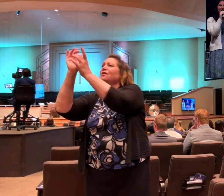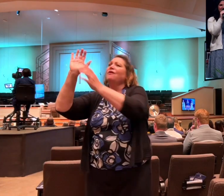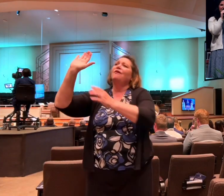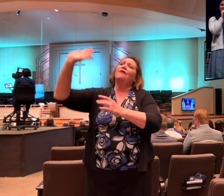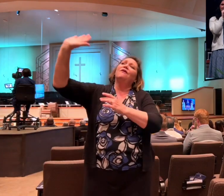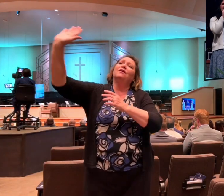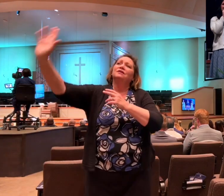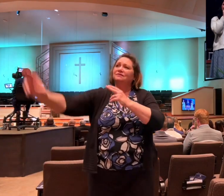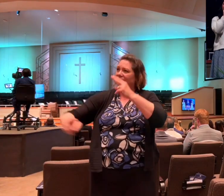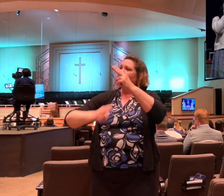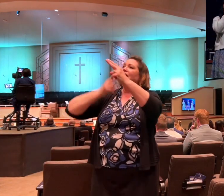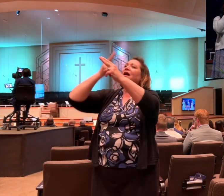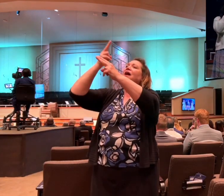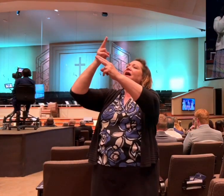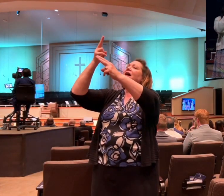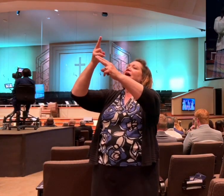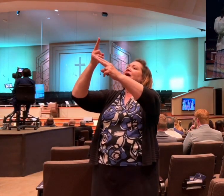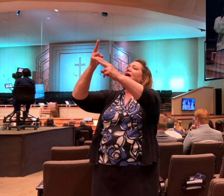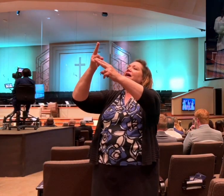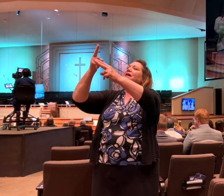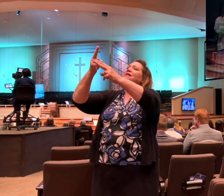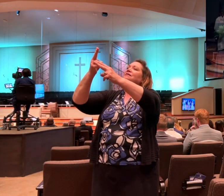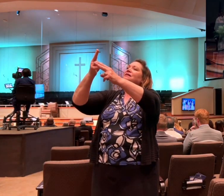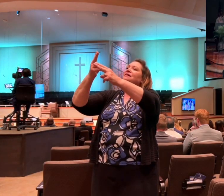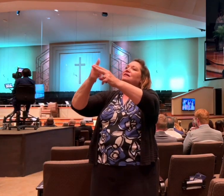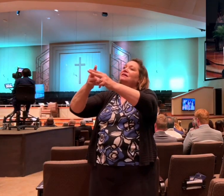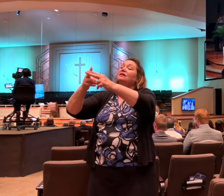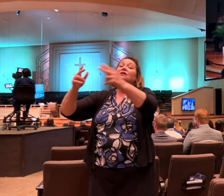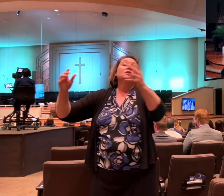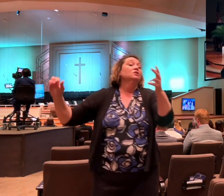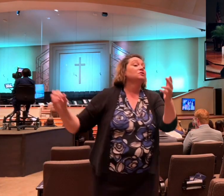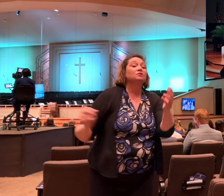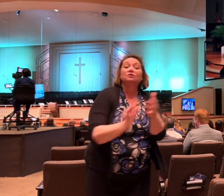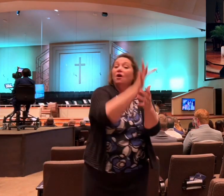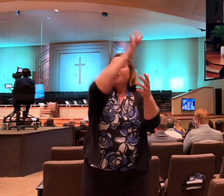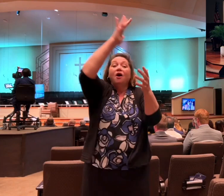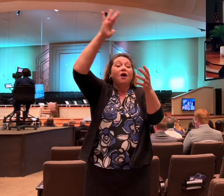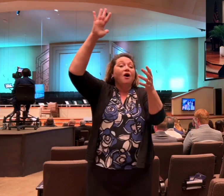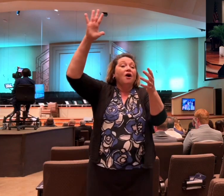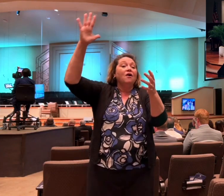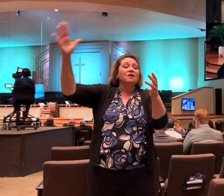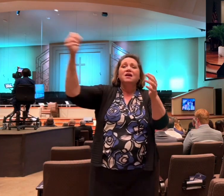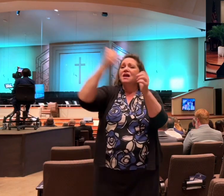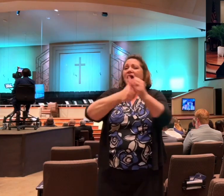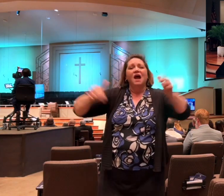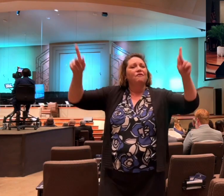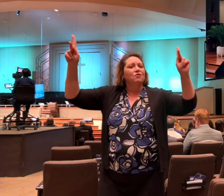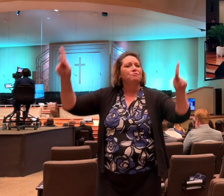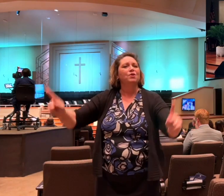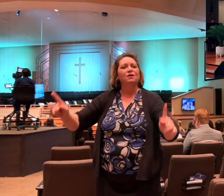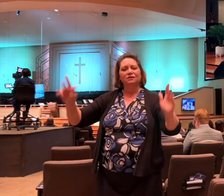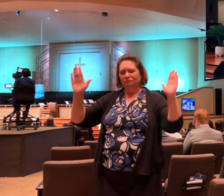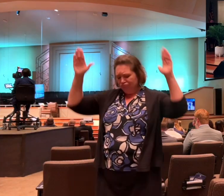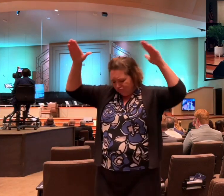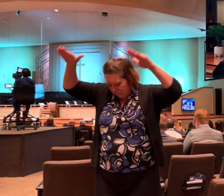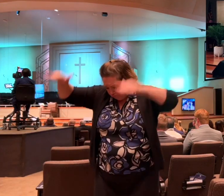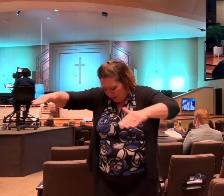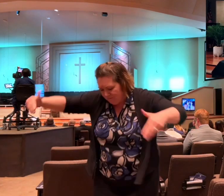name. Glory Glory, every knee falls down before